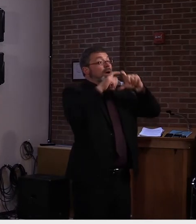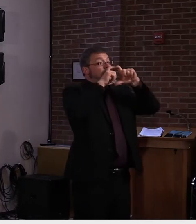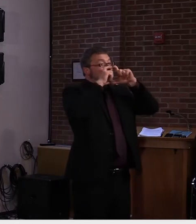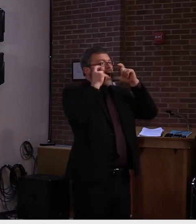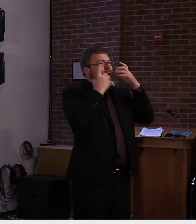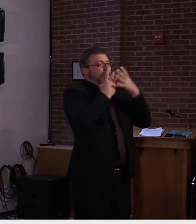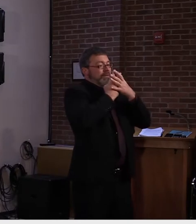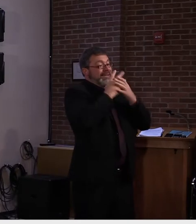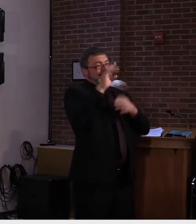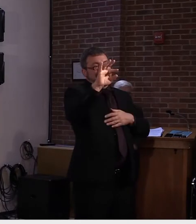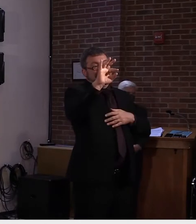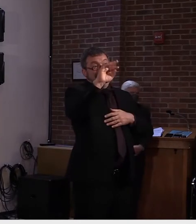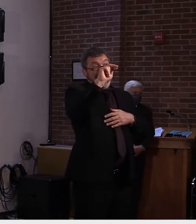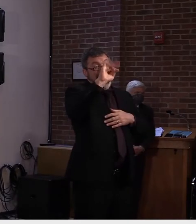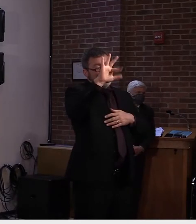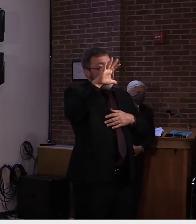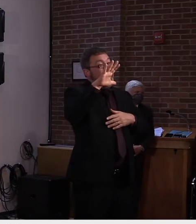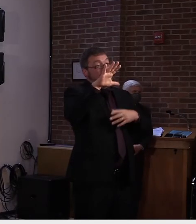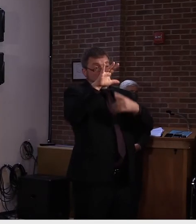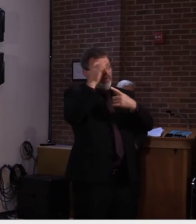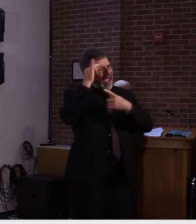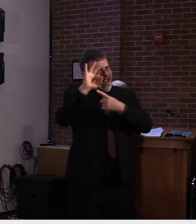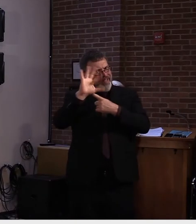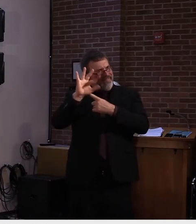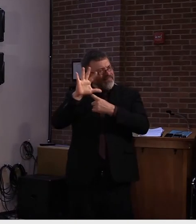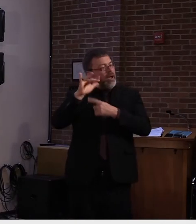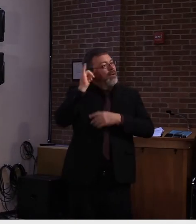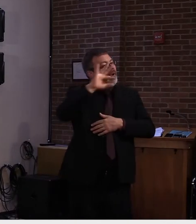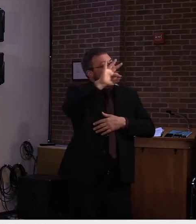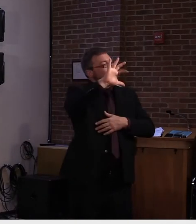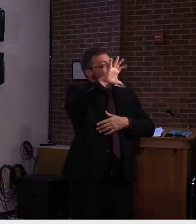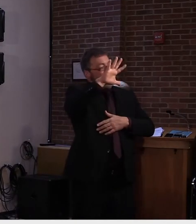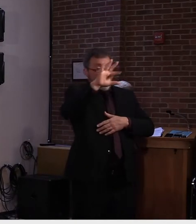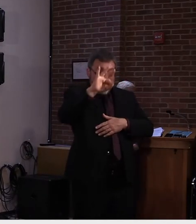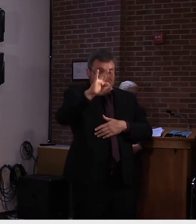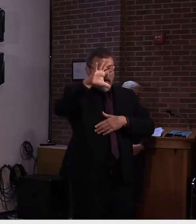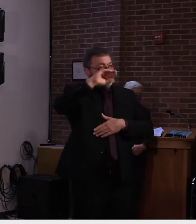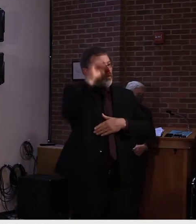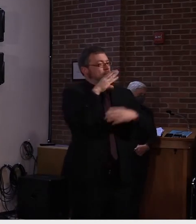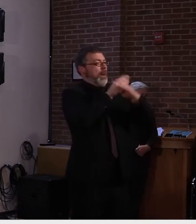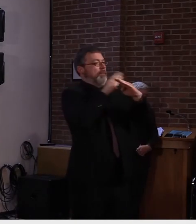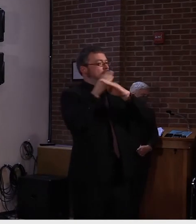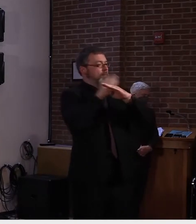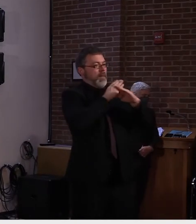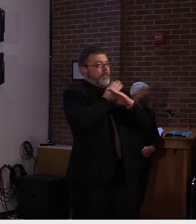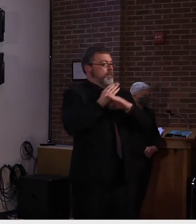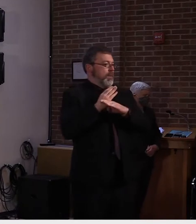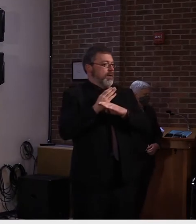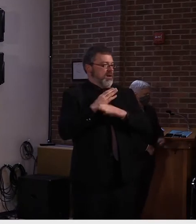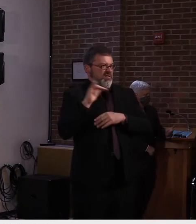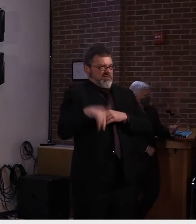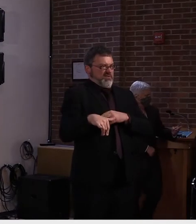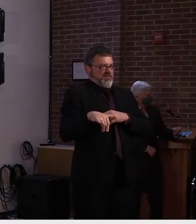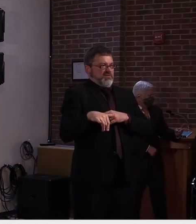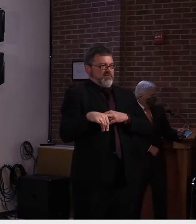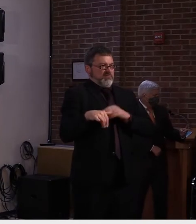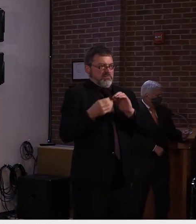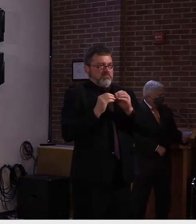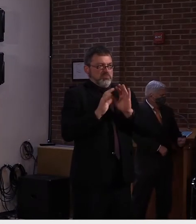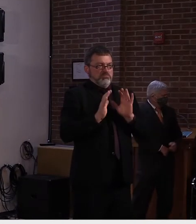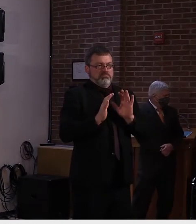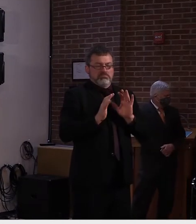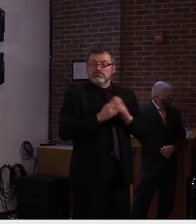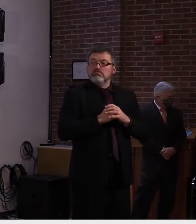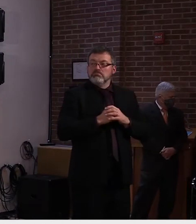of, uh, all particles down to a certain small number of microns. The